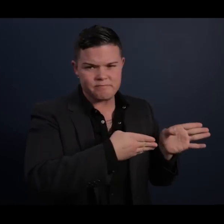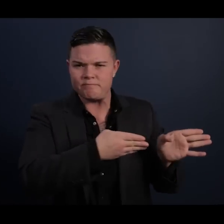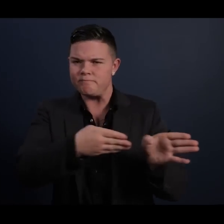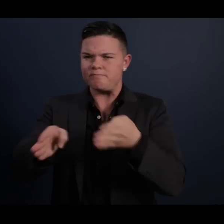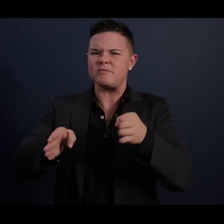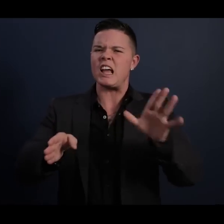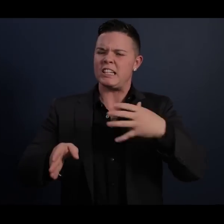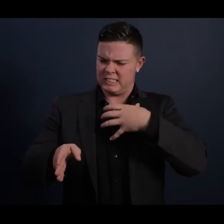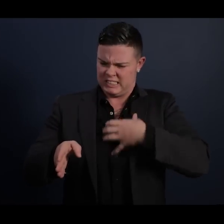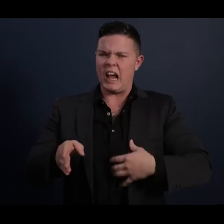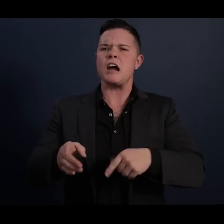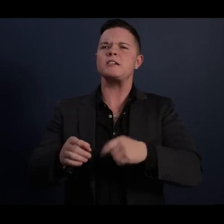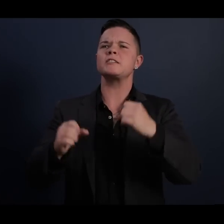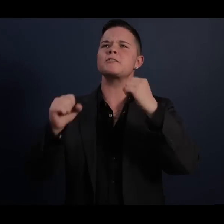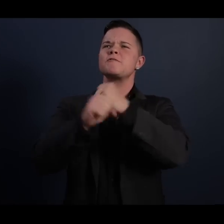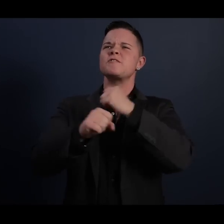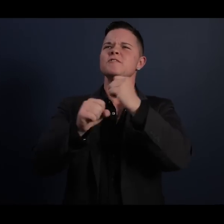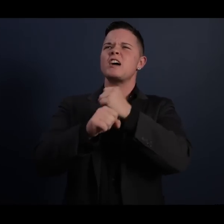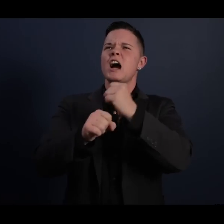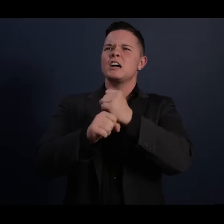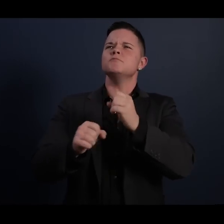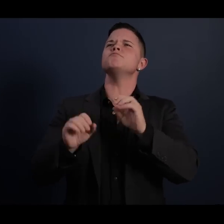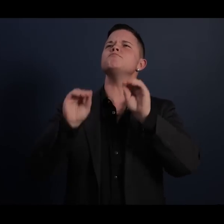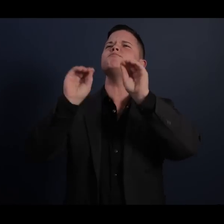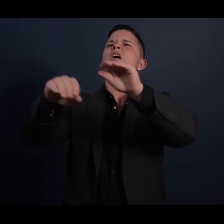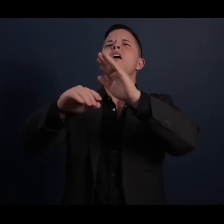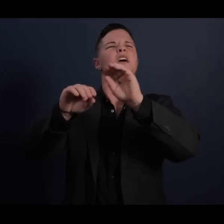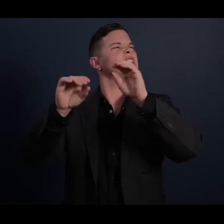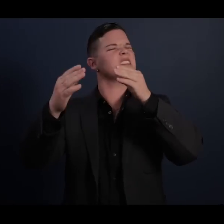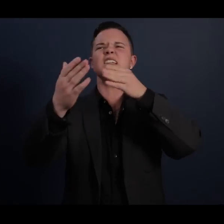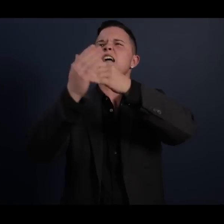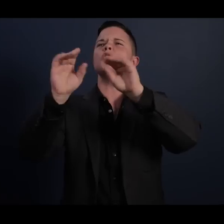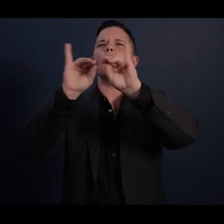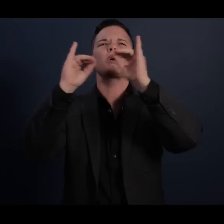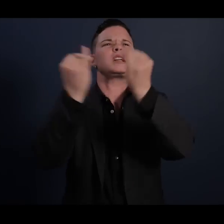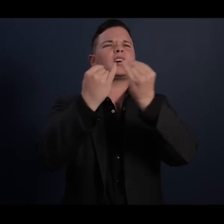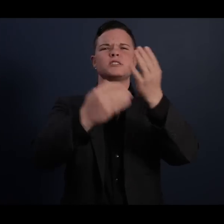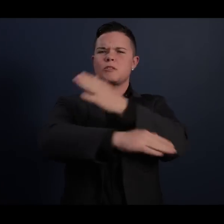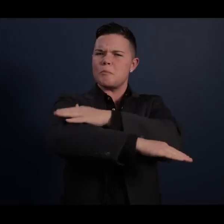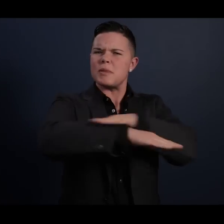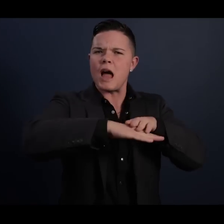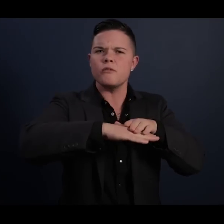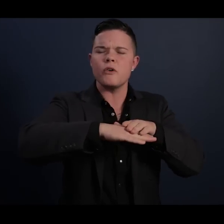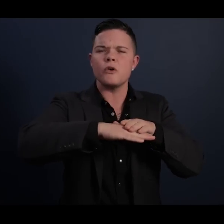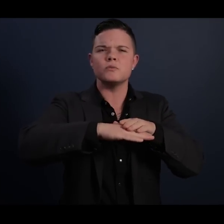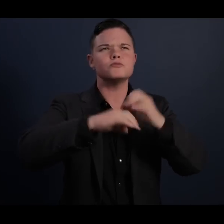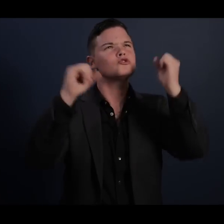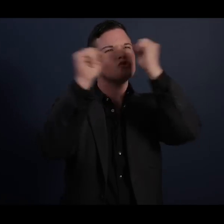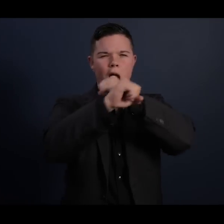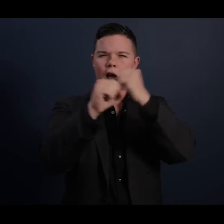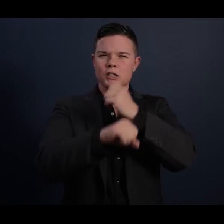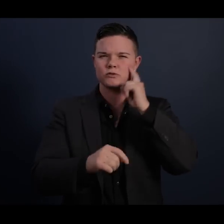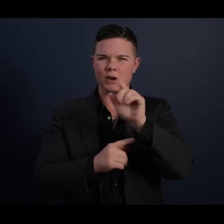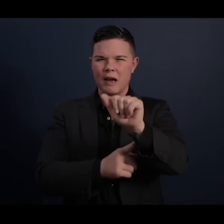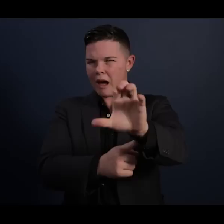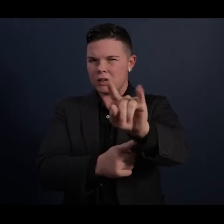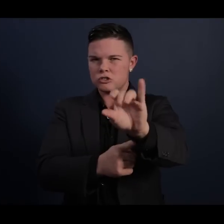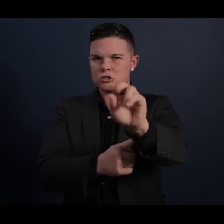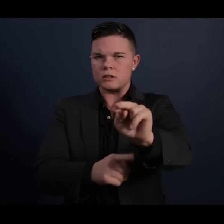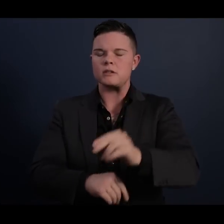desire to fight into organizations and platforms and strategies for action. So men and